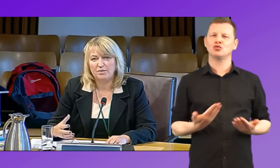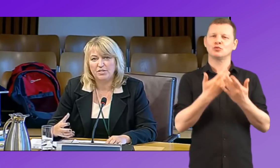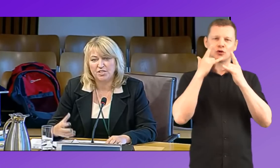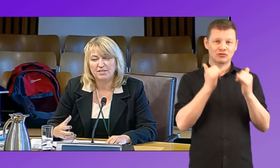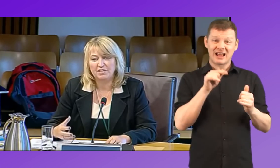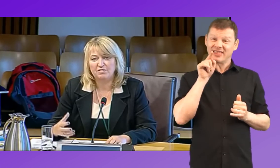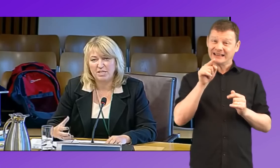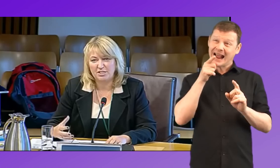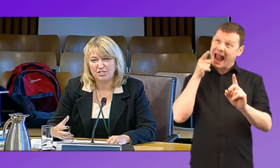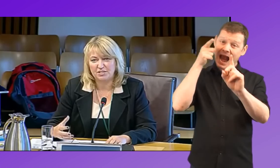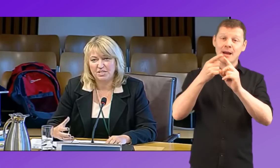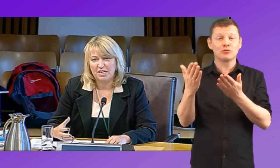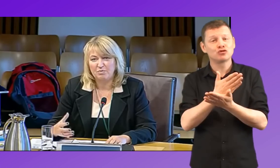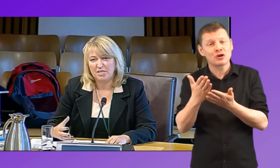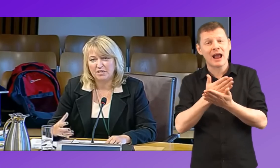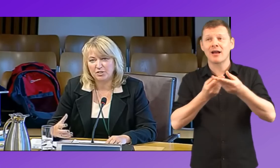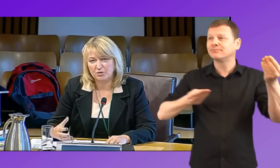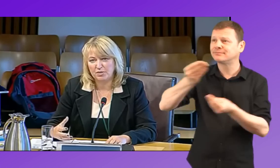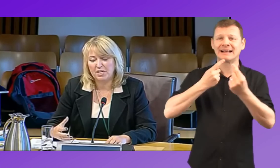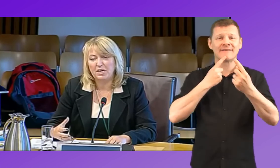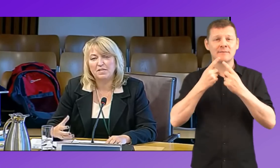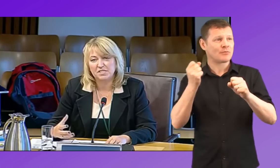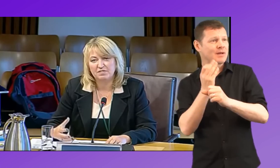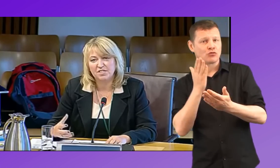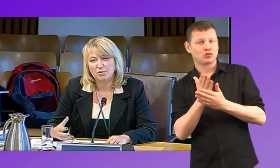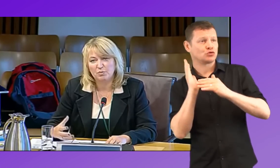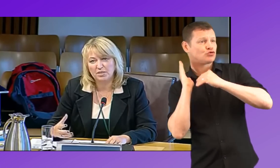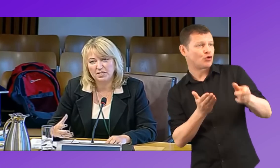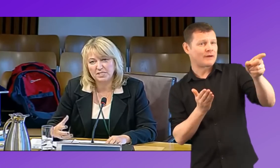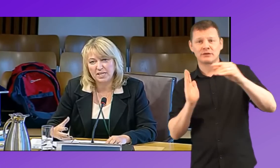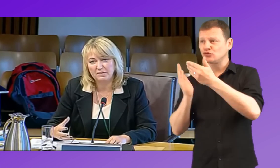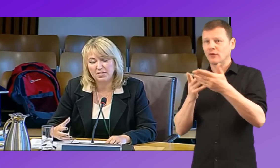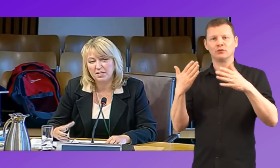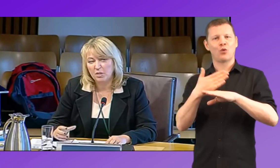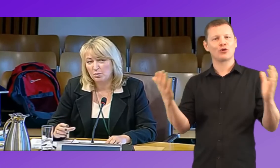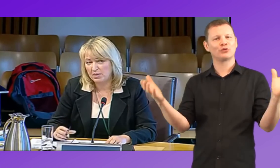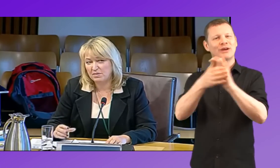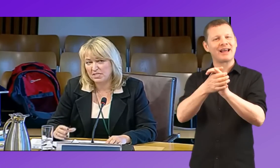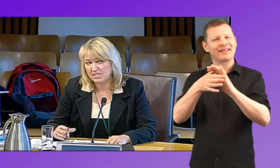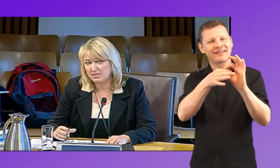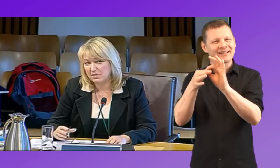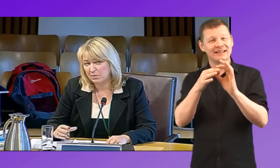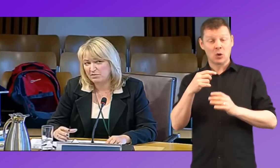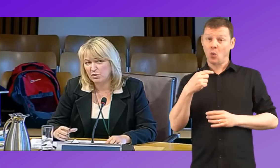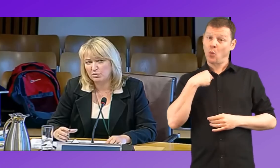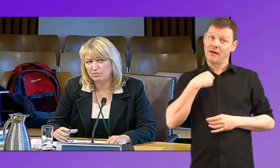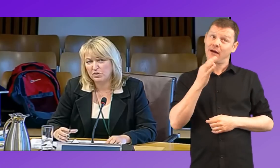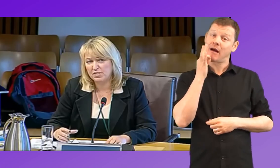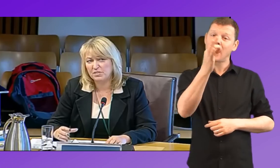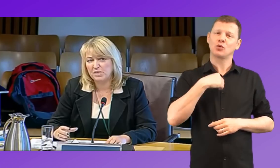sharing information and making sure that services were working together. One of the things that we've called for is that